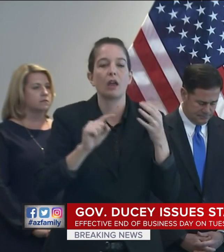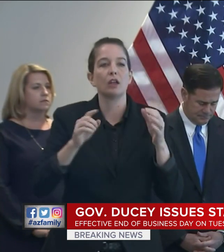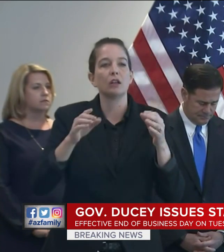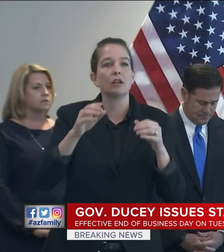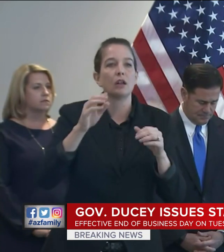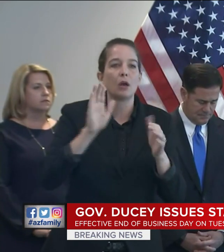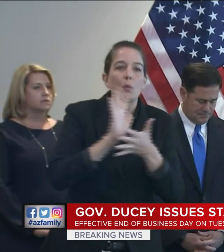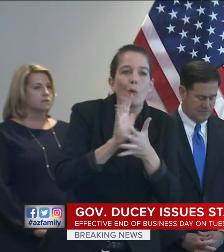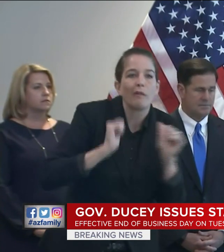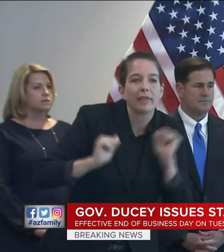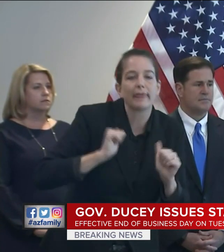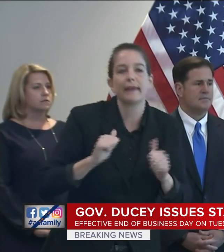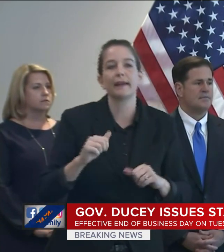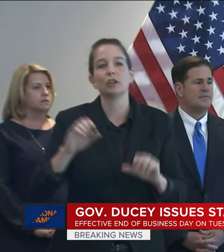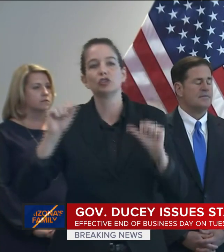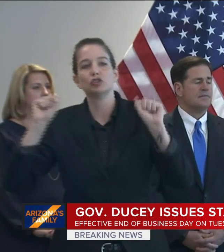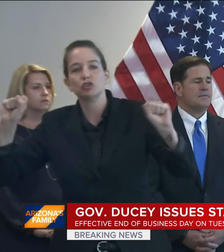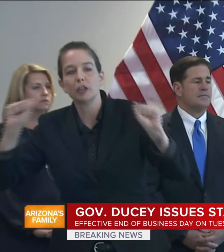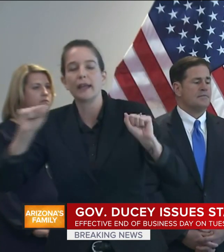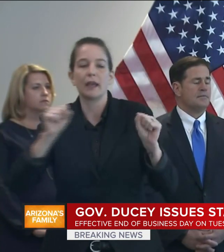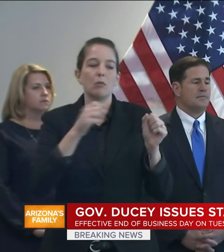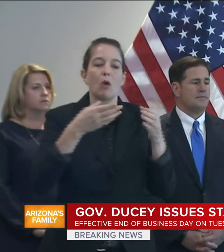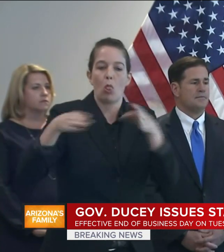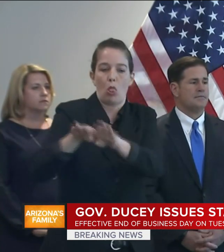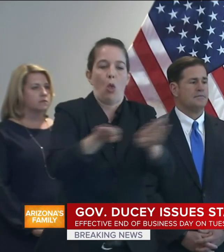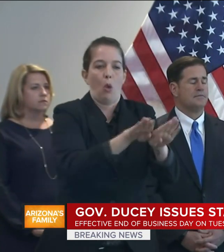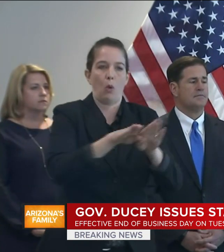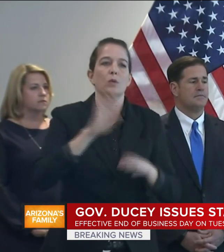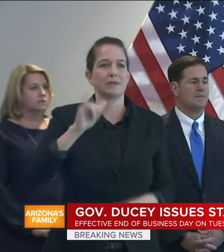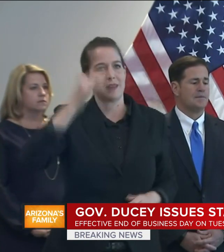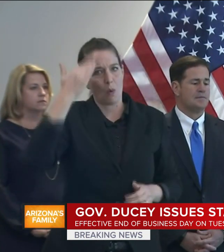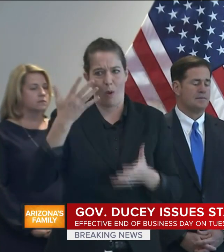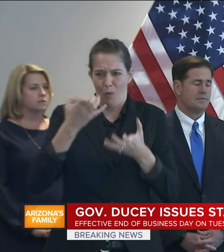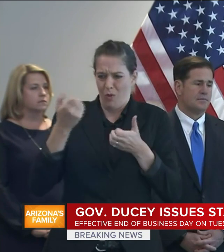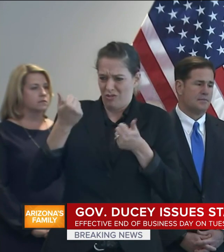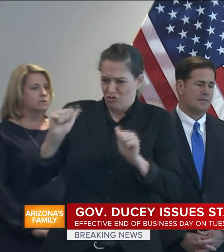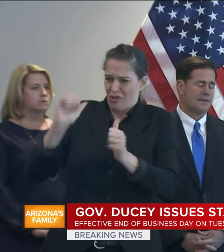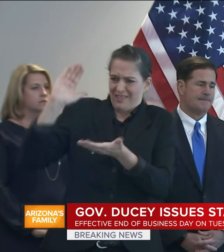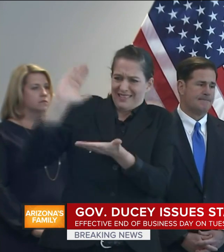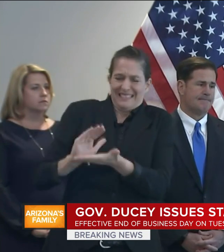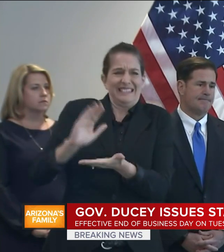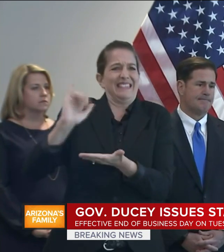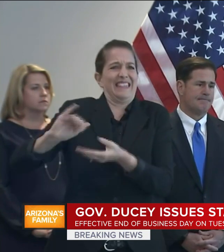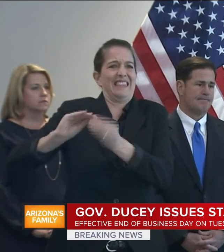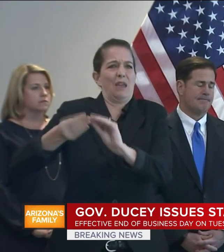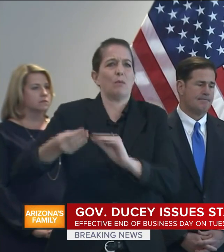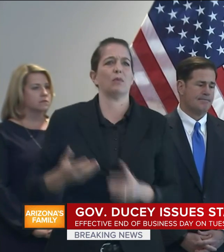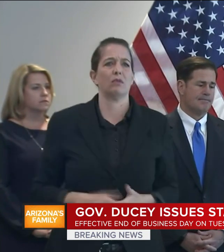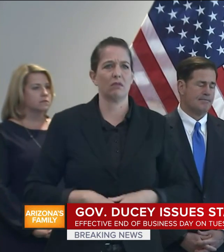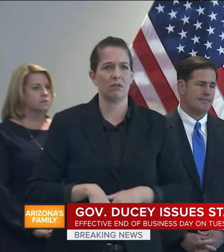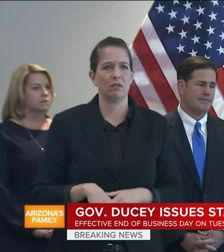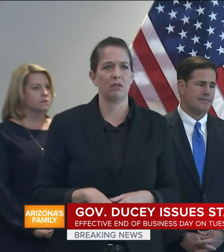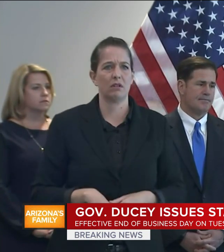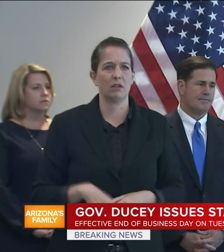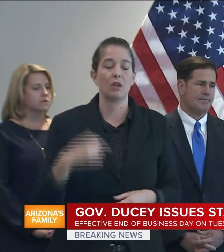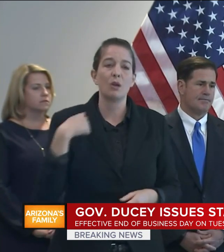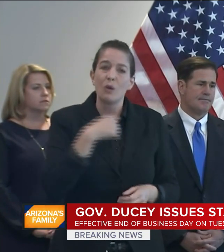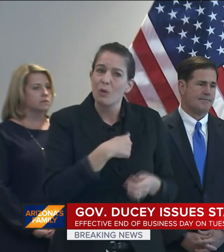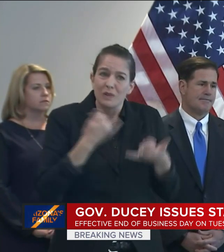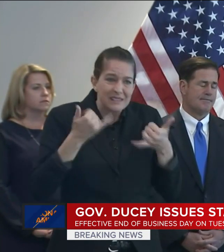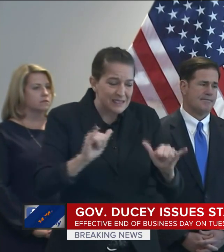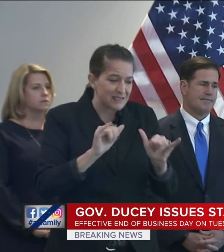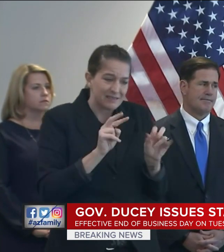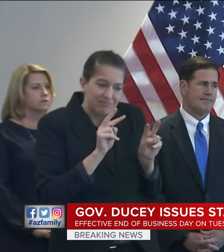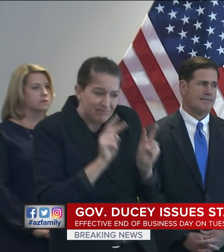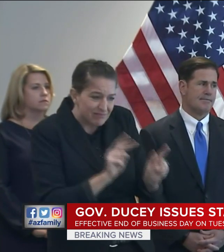approach in Arizona's response to COVID-19. In making our decisions, we continuously monitor several data points,